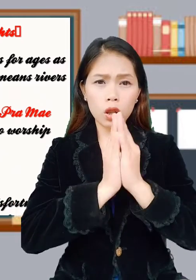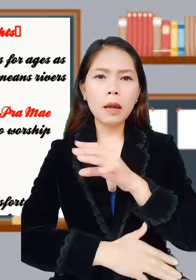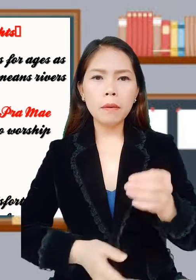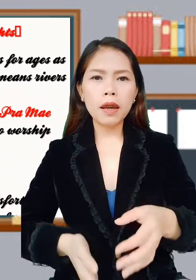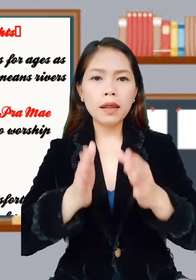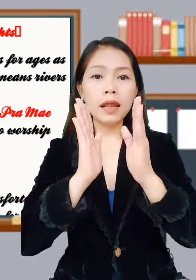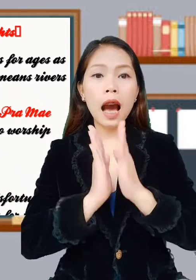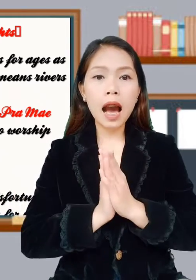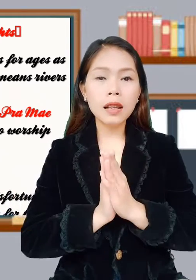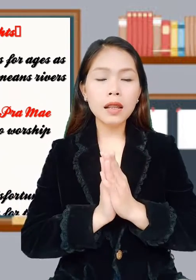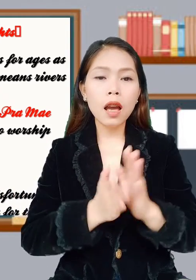forgiveness.